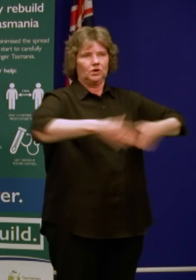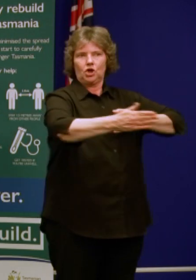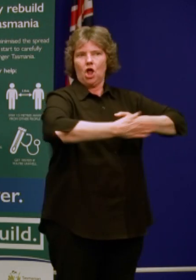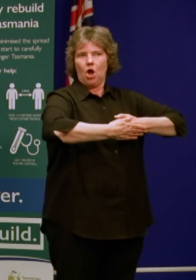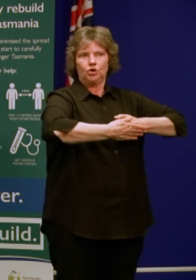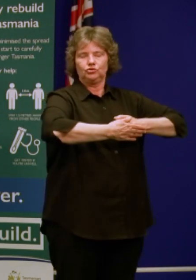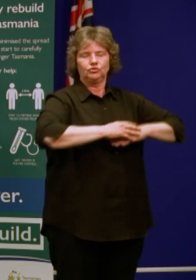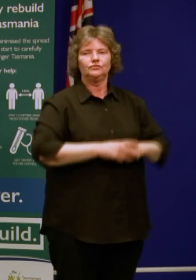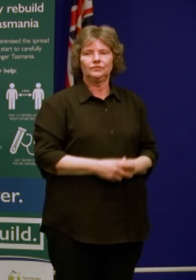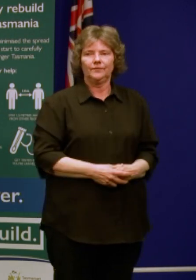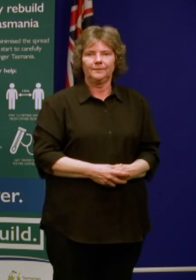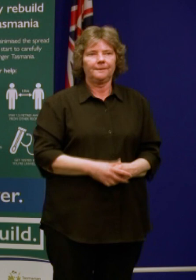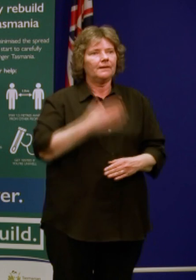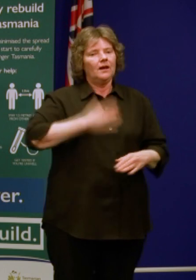and logistics.